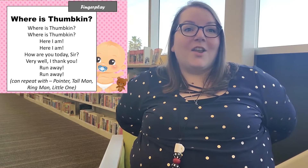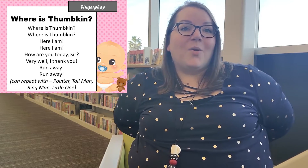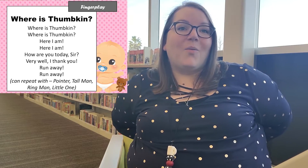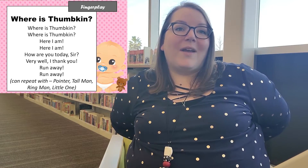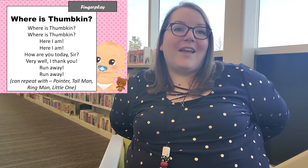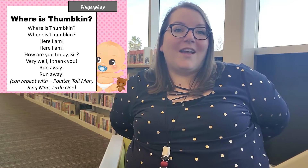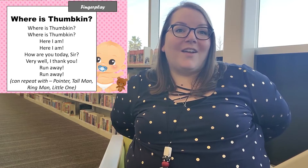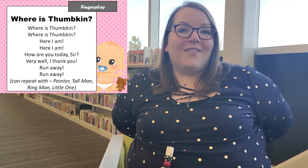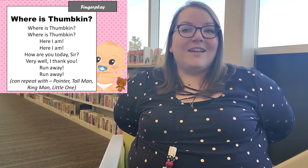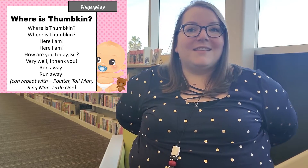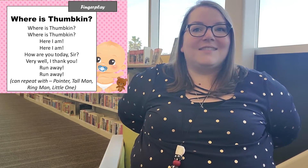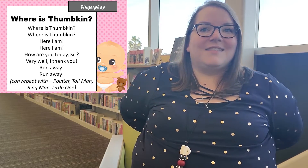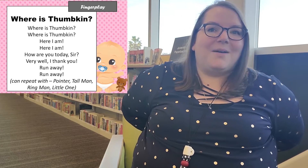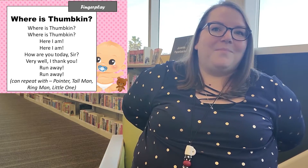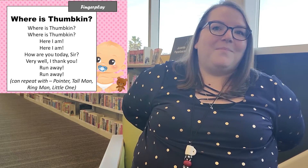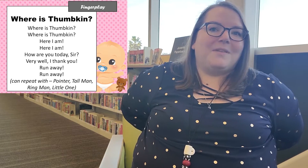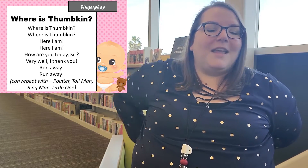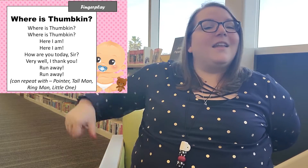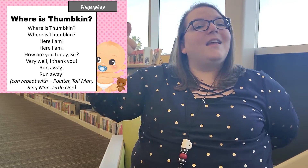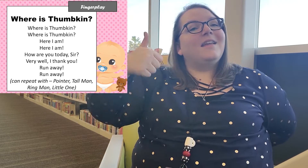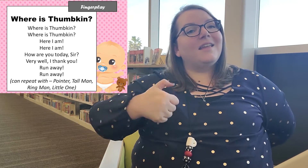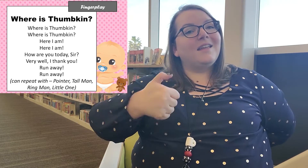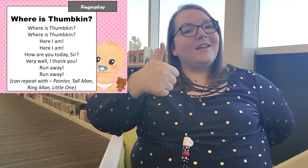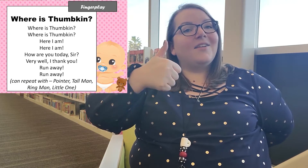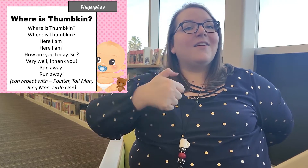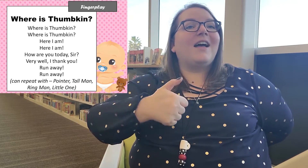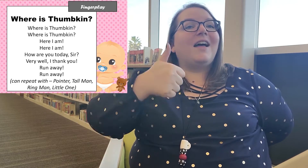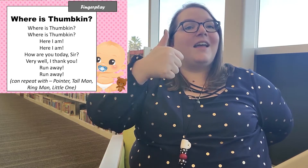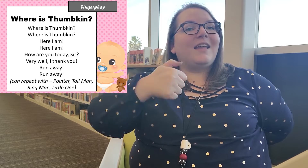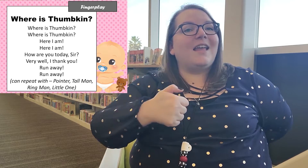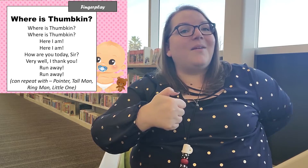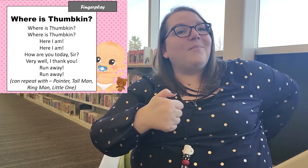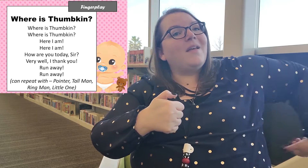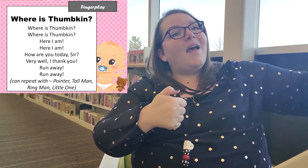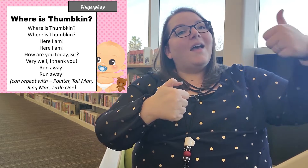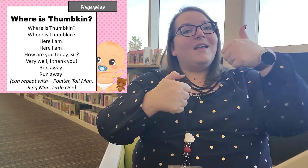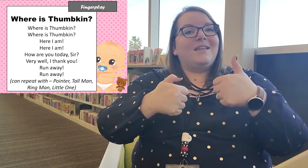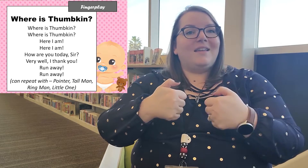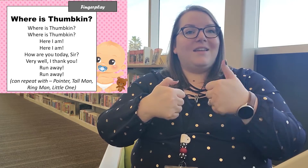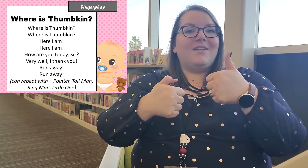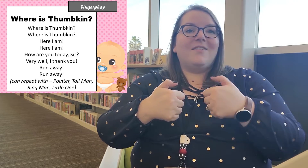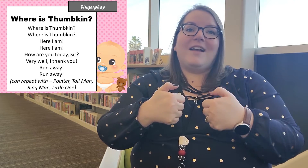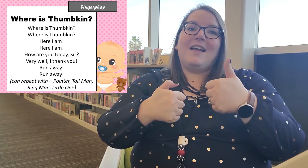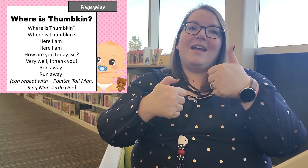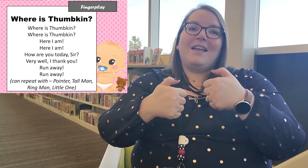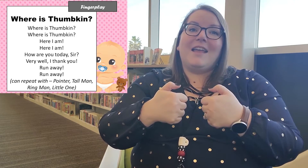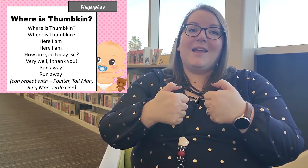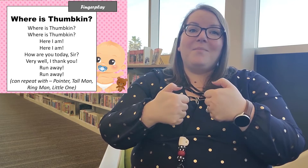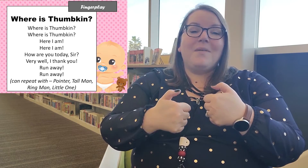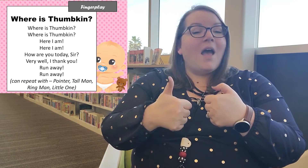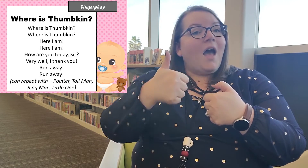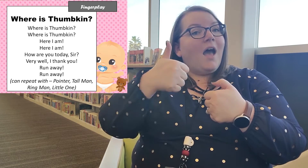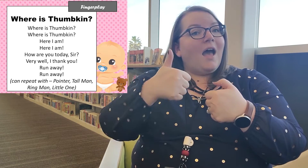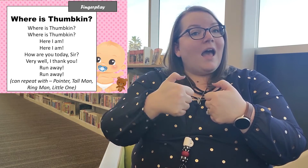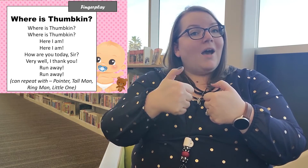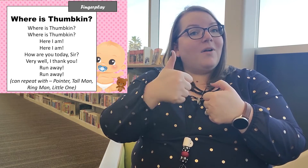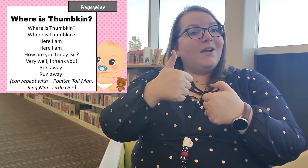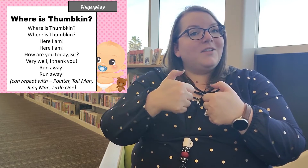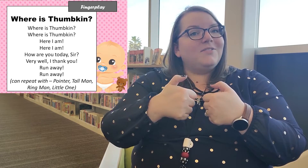where is thumpkin here I am here I am how are you